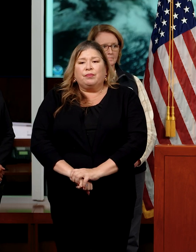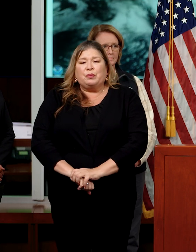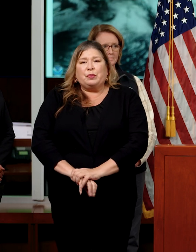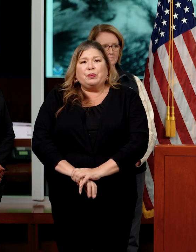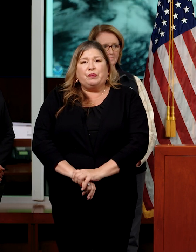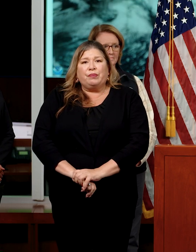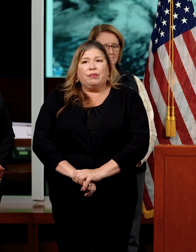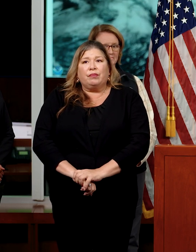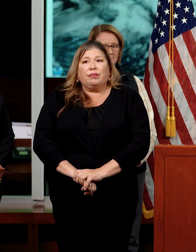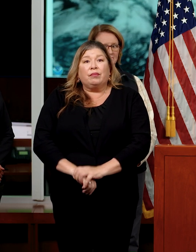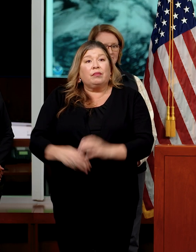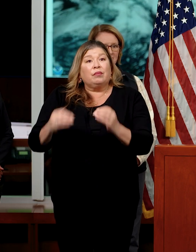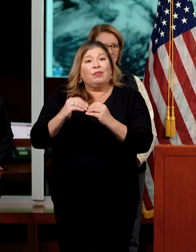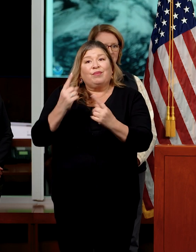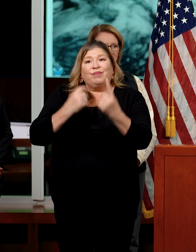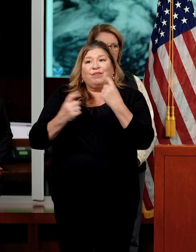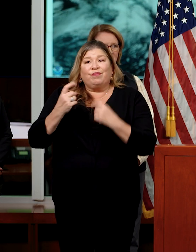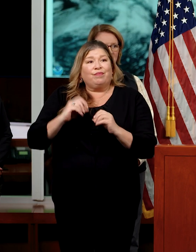Anyone else?